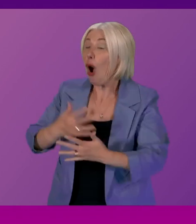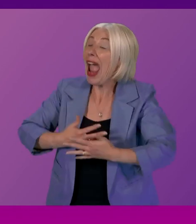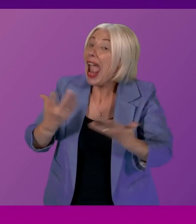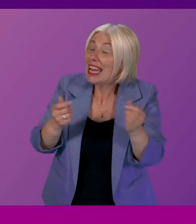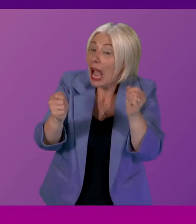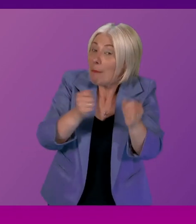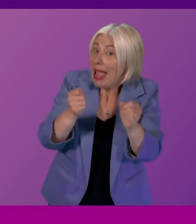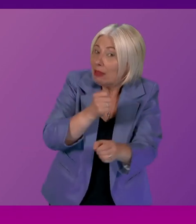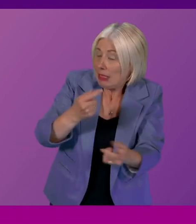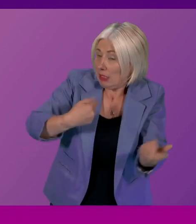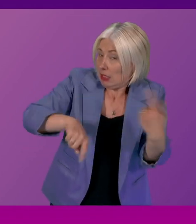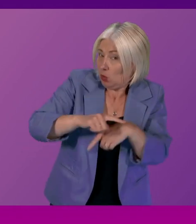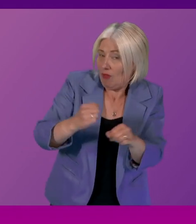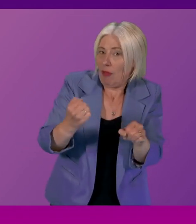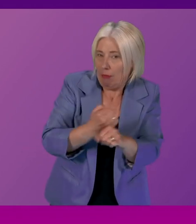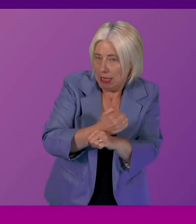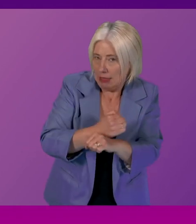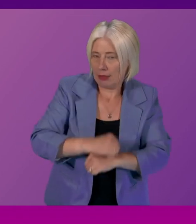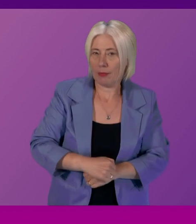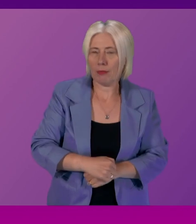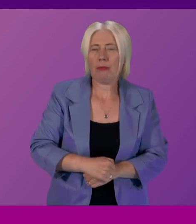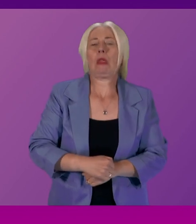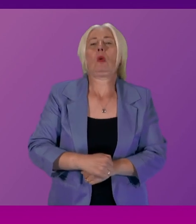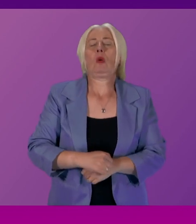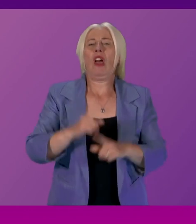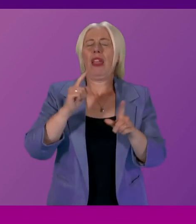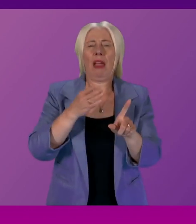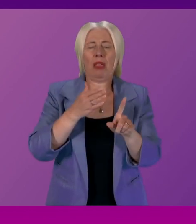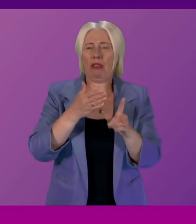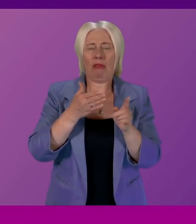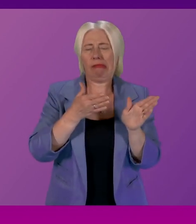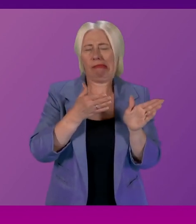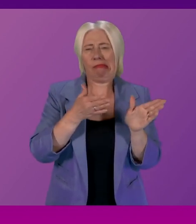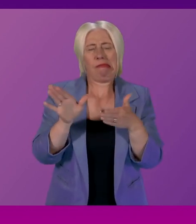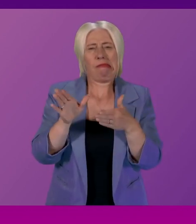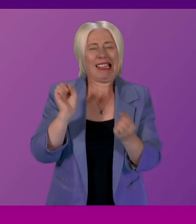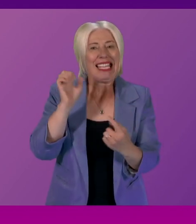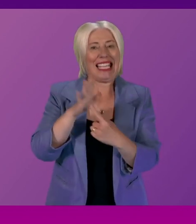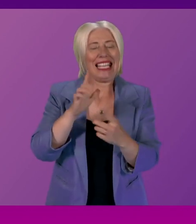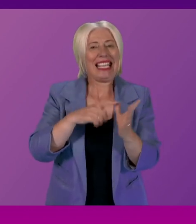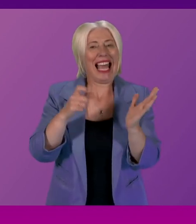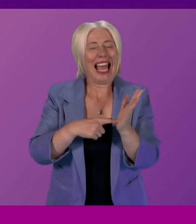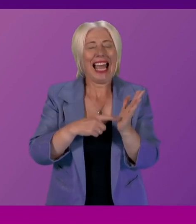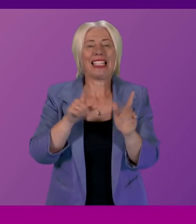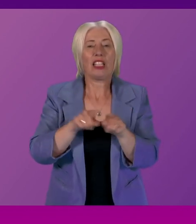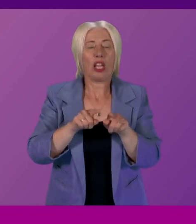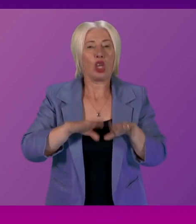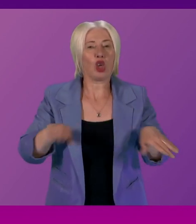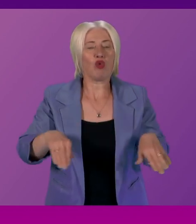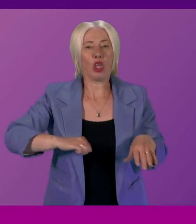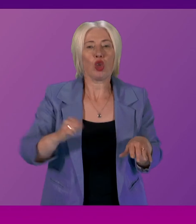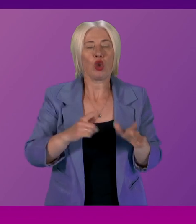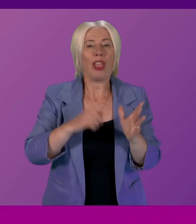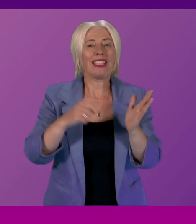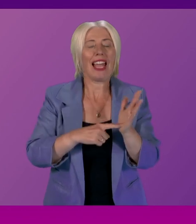Holyrood has made since this will obviously put out of scope key acts including the Children's Scotland Act of